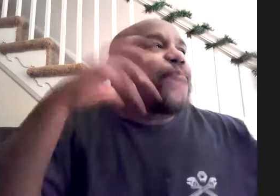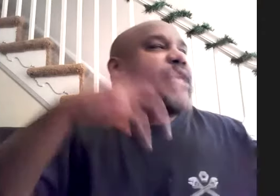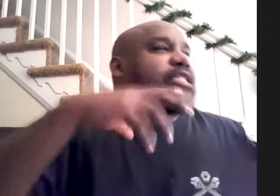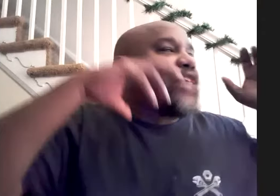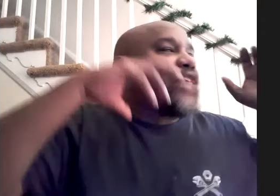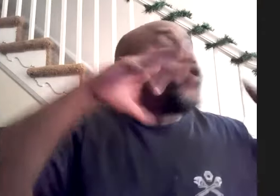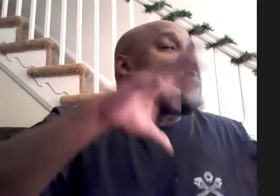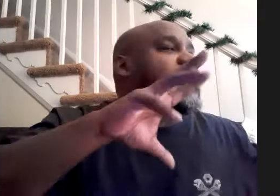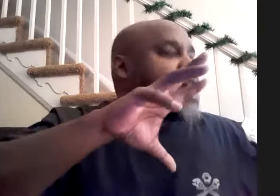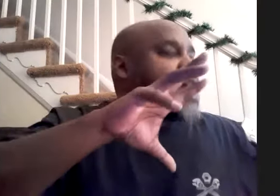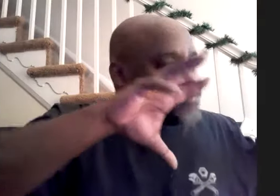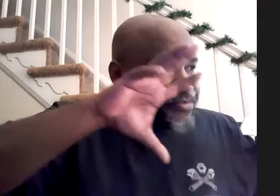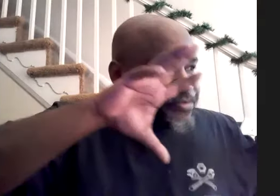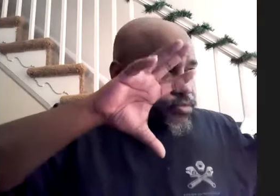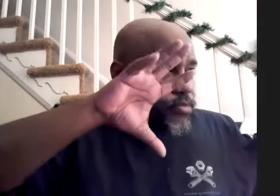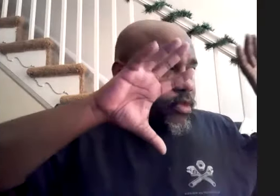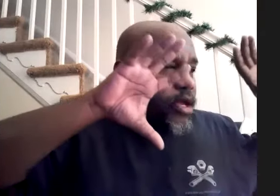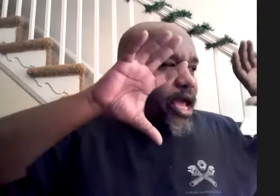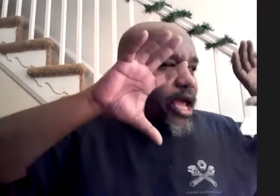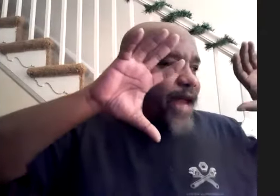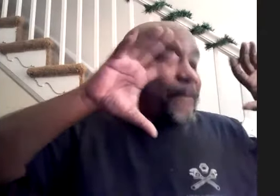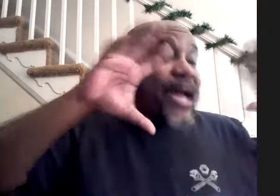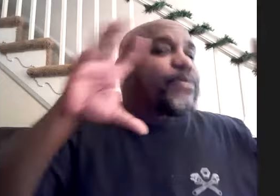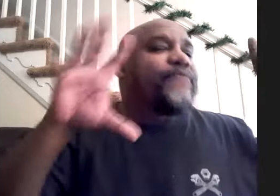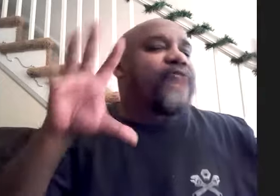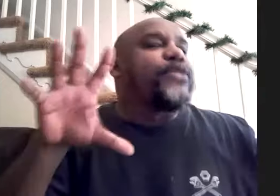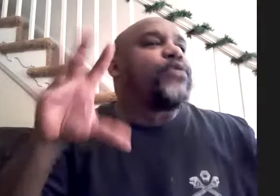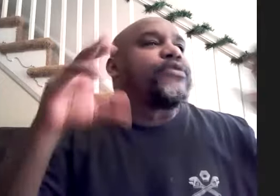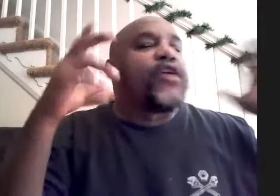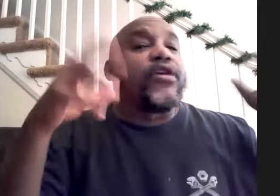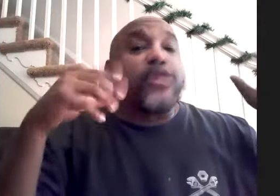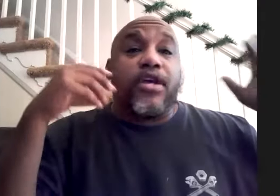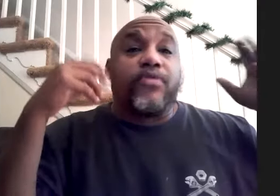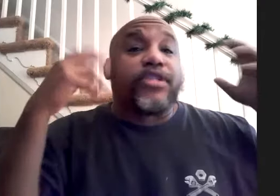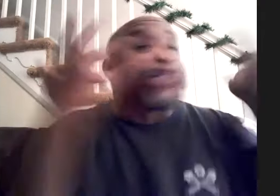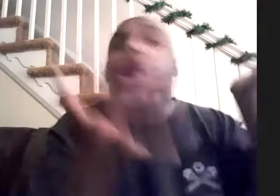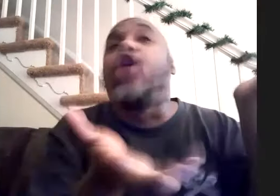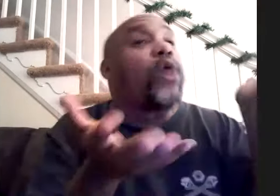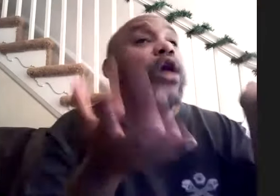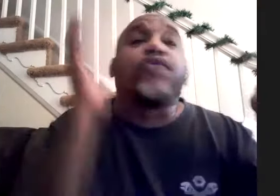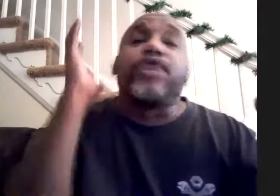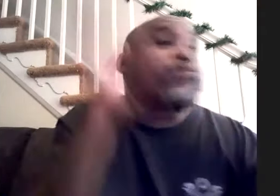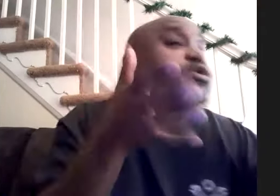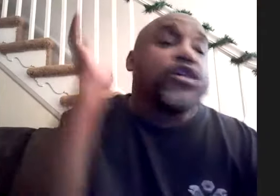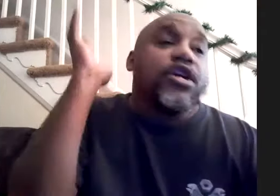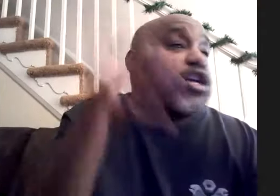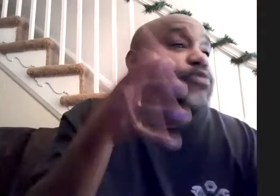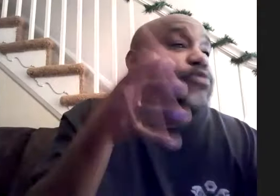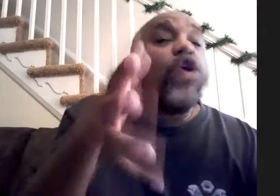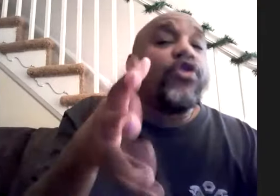by ten the old eight by ten well the old eight had a basement vibe it was it was a hole in the wall it was it was a hole in the